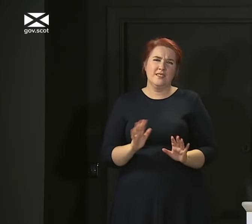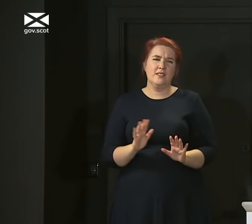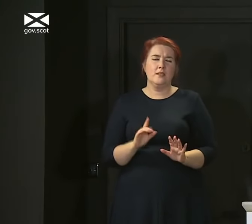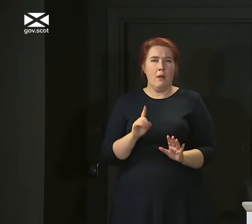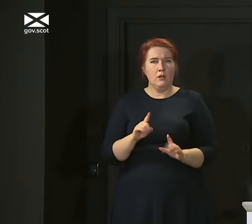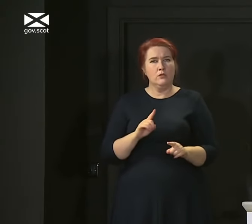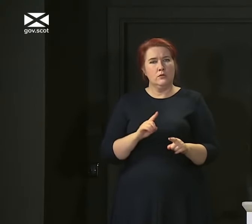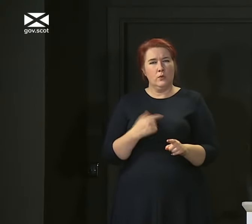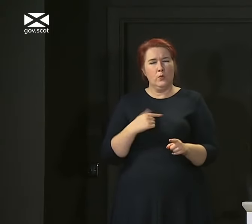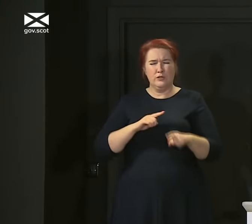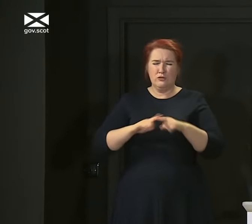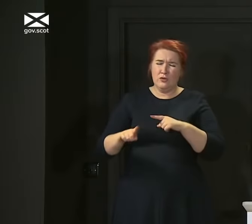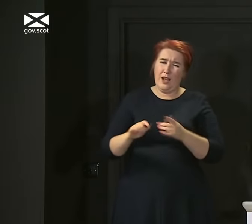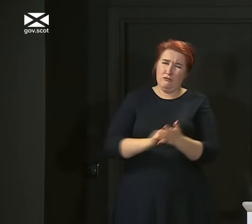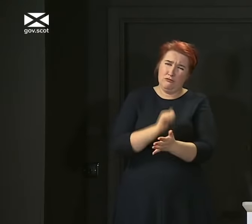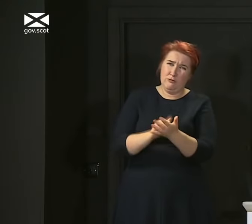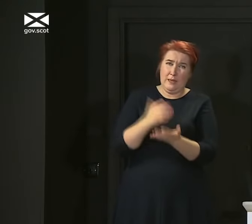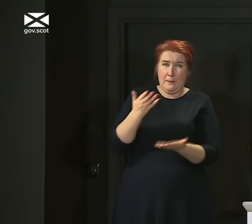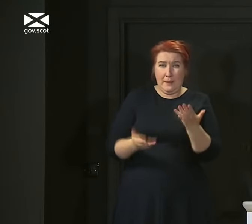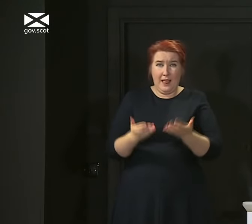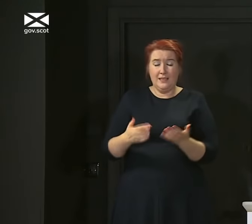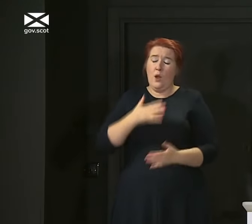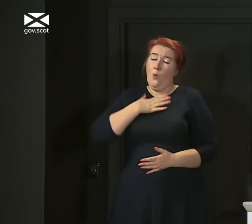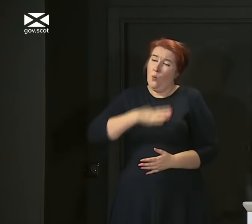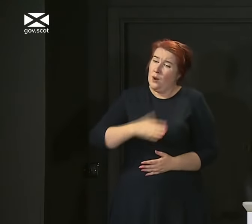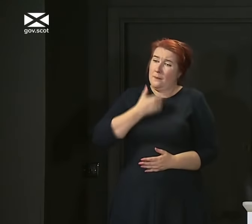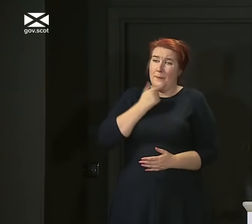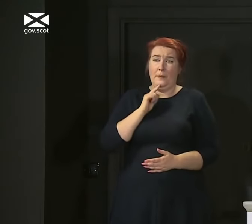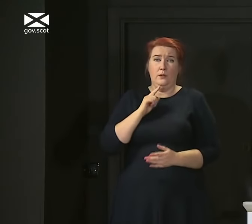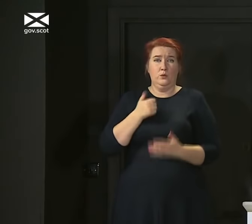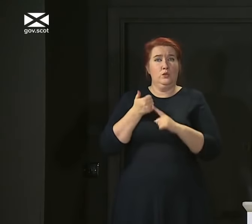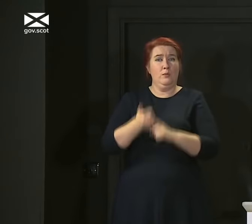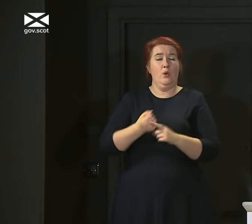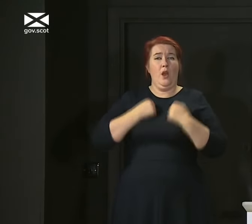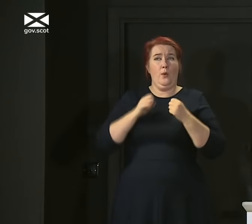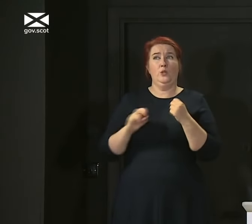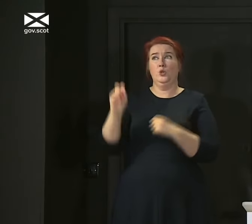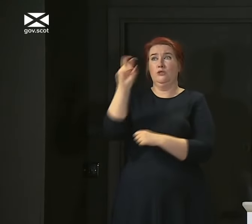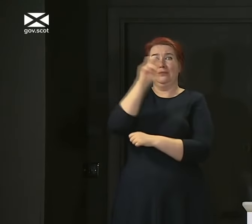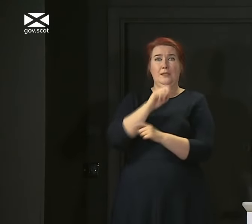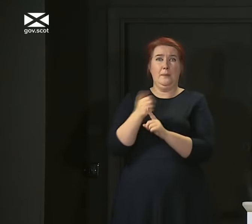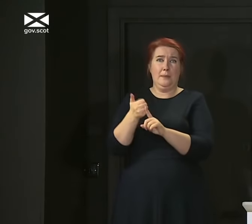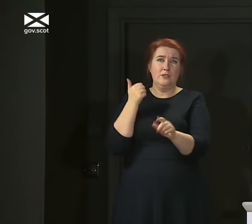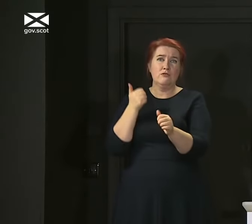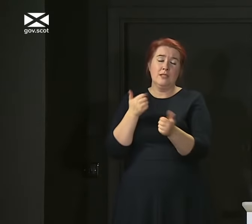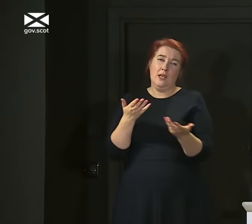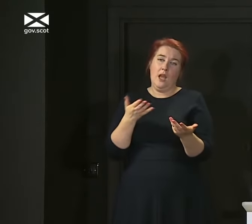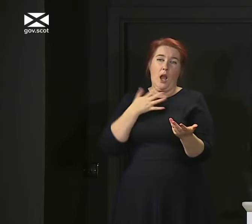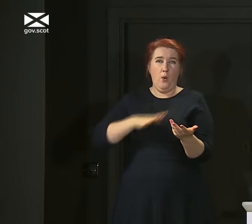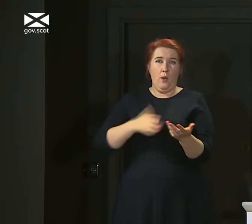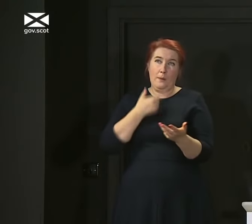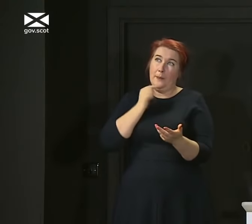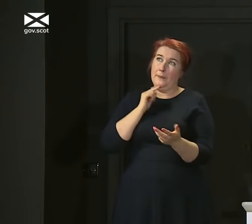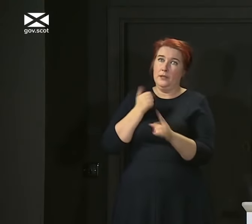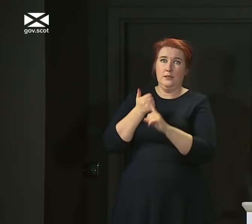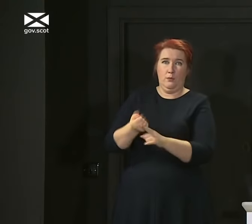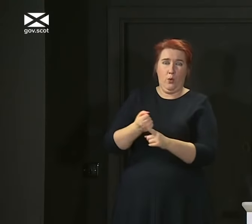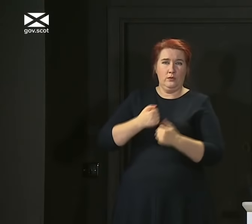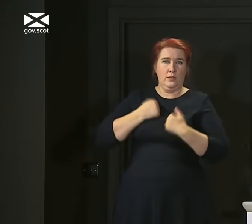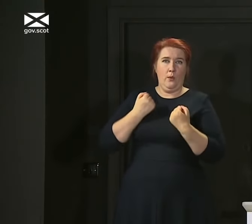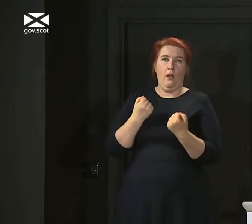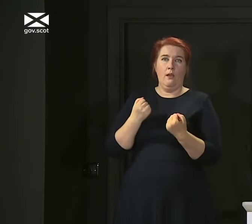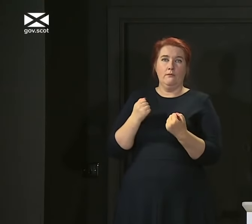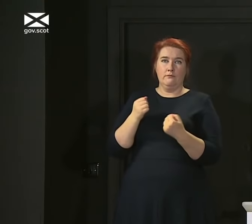we're trying hard to get the right balance. I desperately want people to support our tourist industry. I desperately want people to support our retail industry and our hospitality